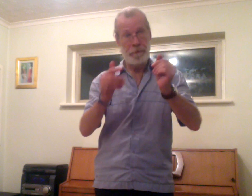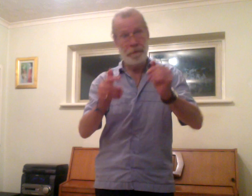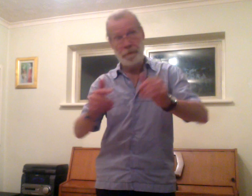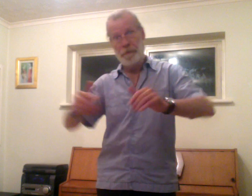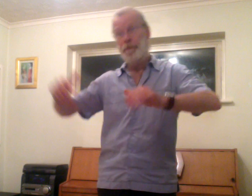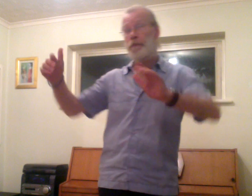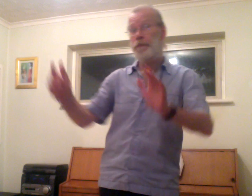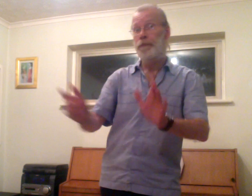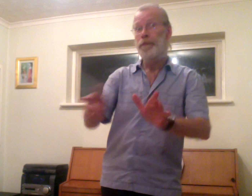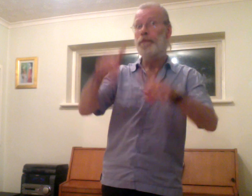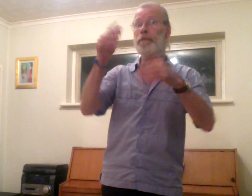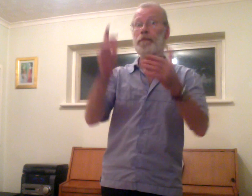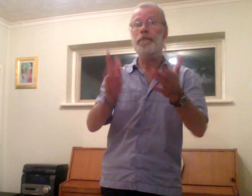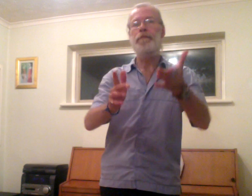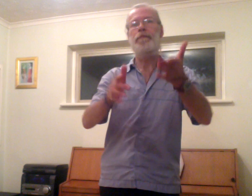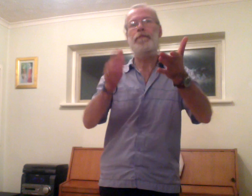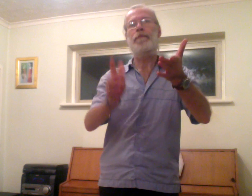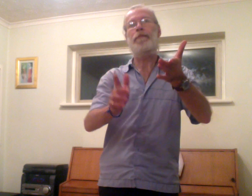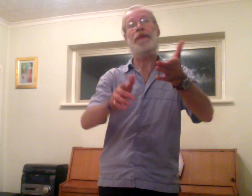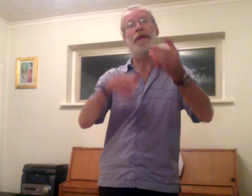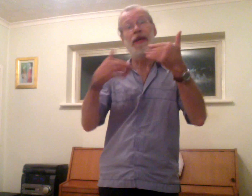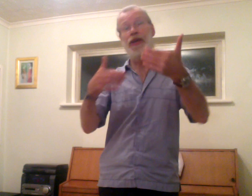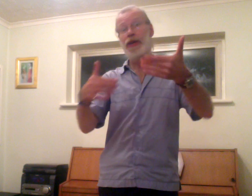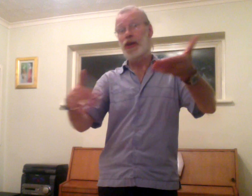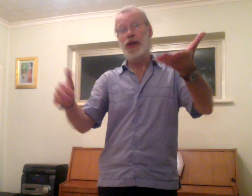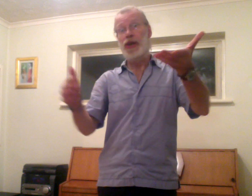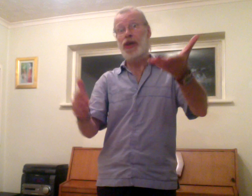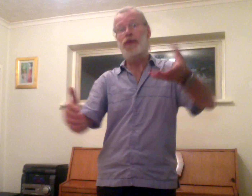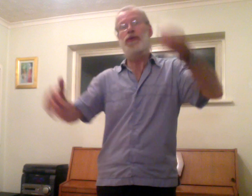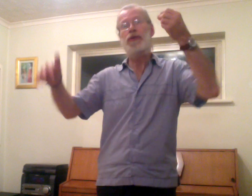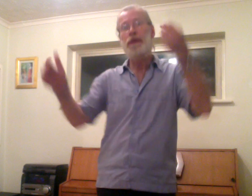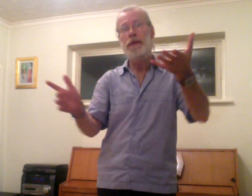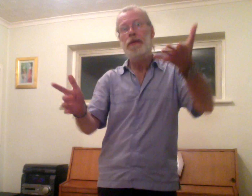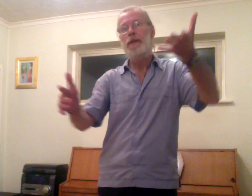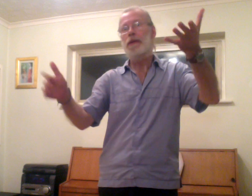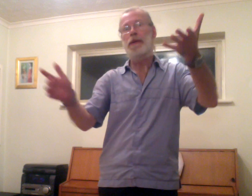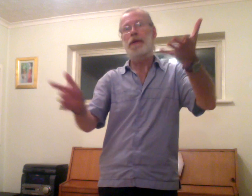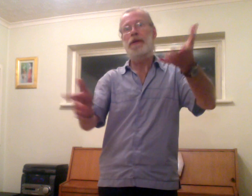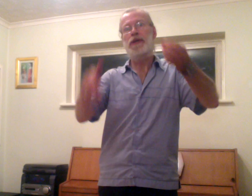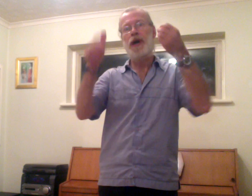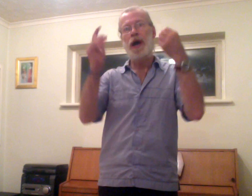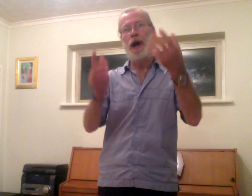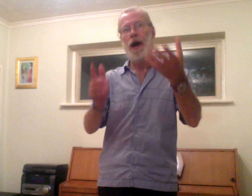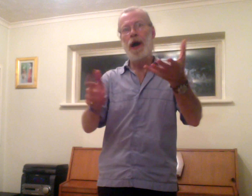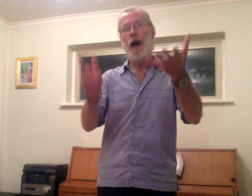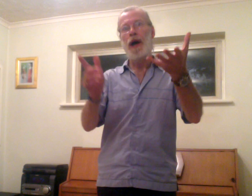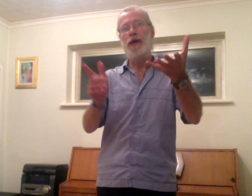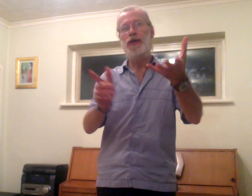By our presence in the building Godless